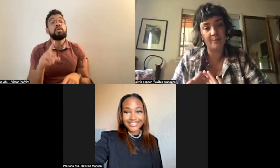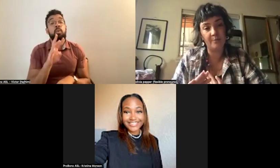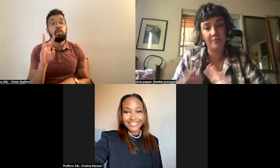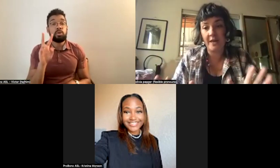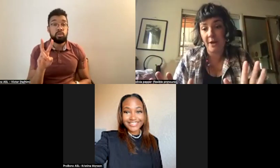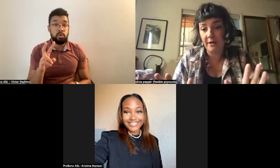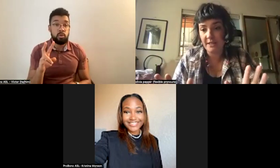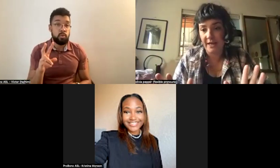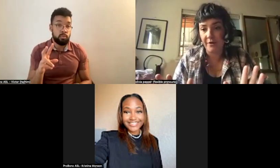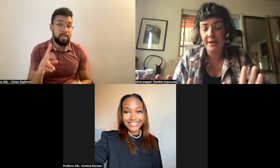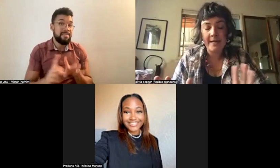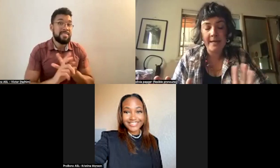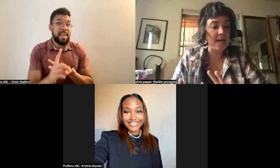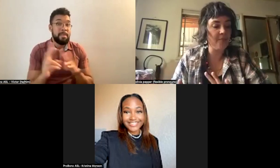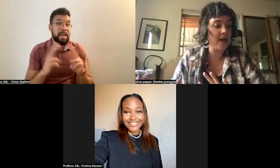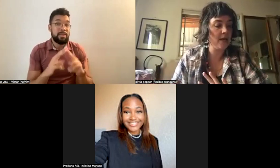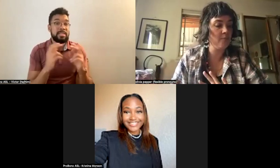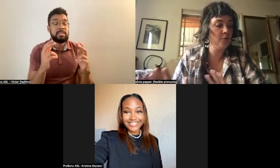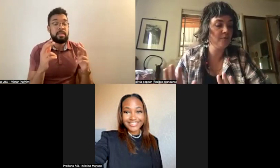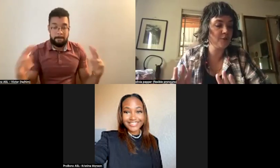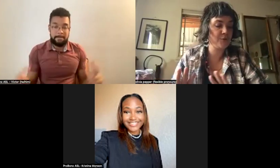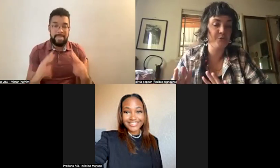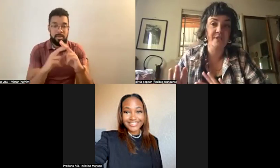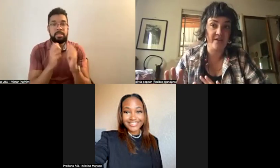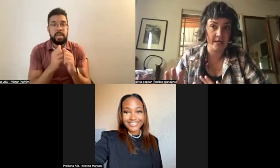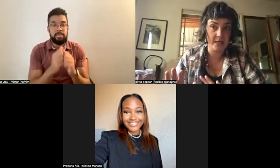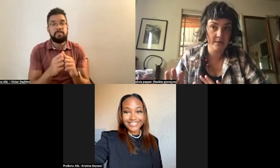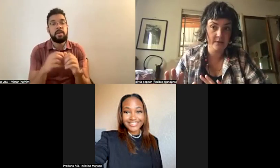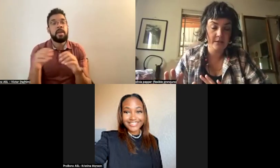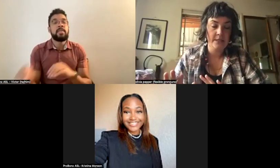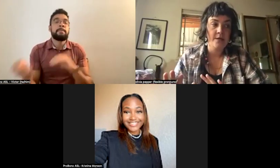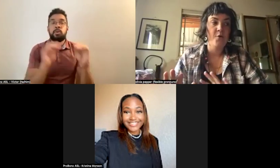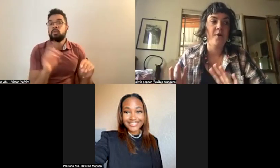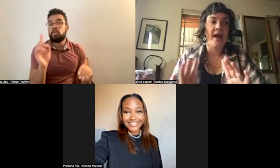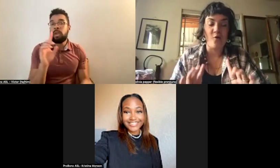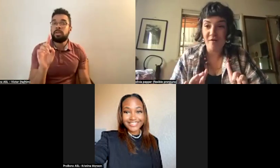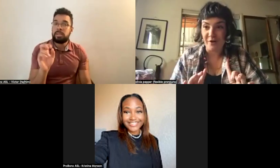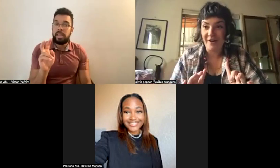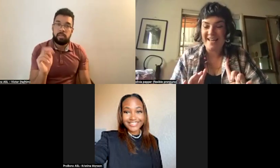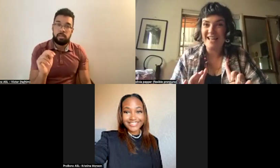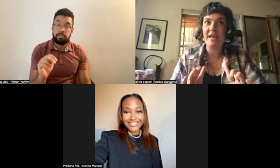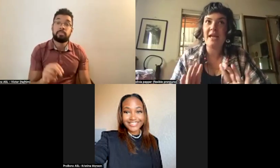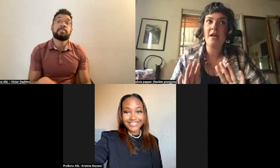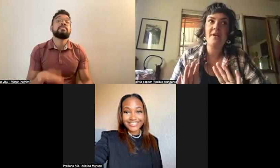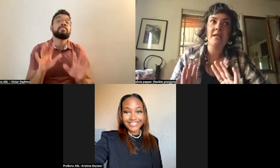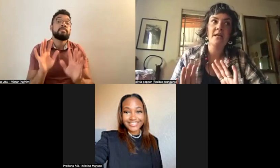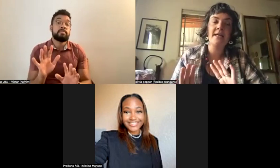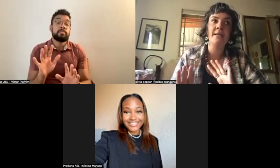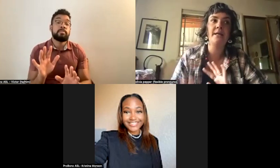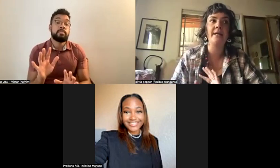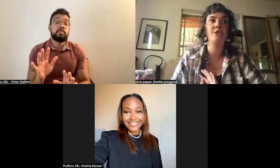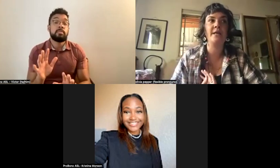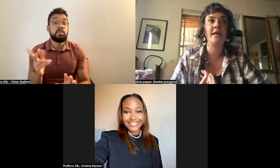fled Paris together and they moved to Devon. However, they had been